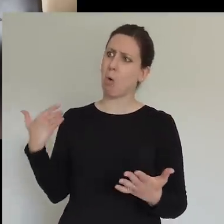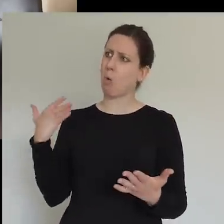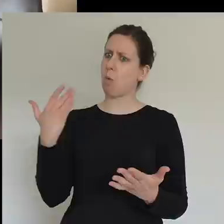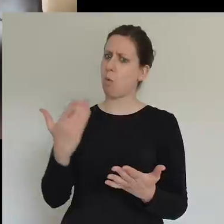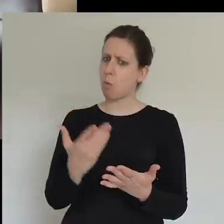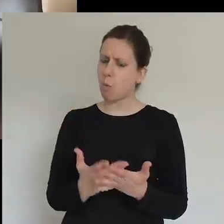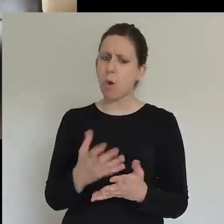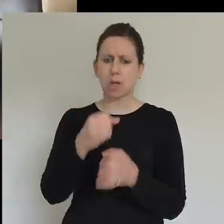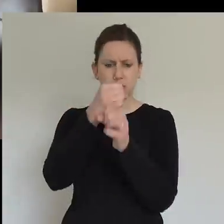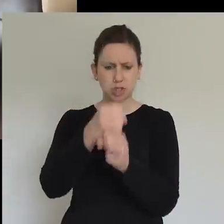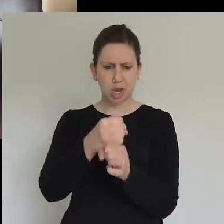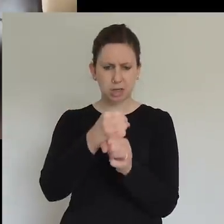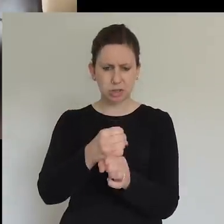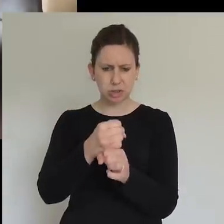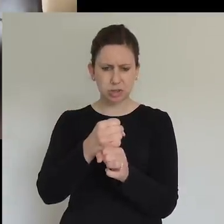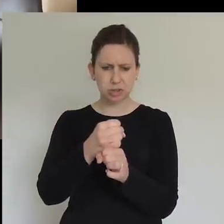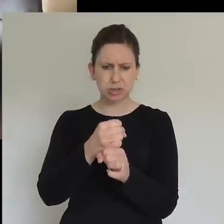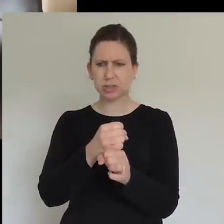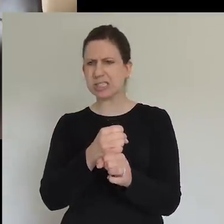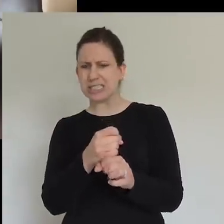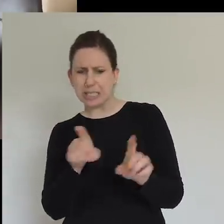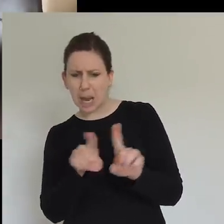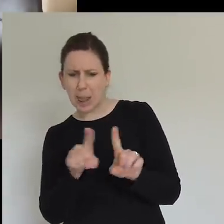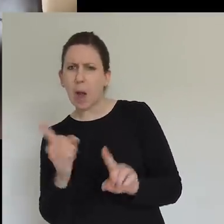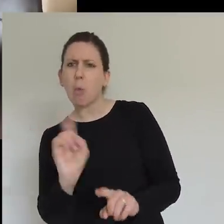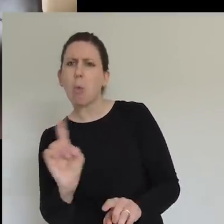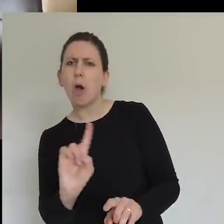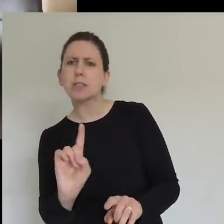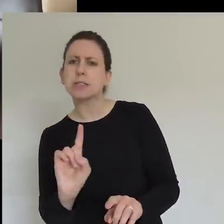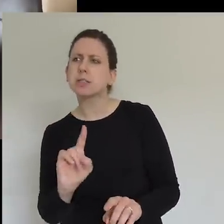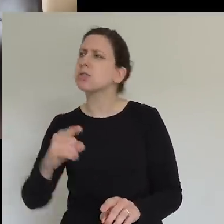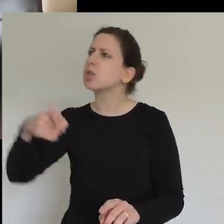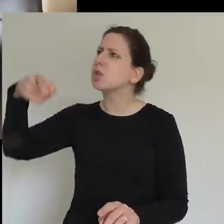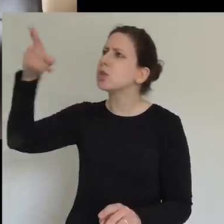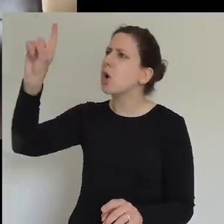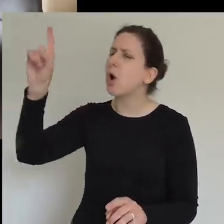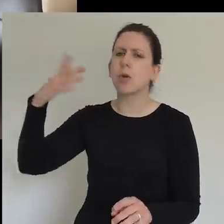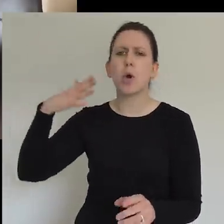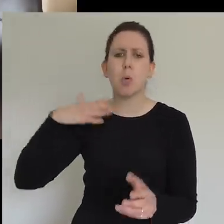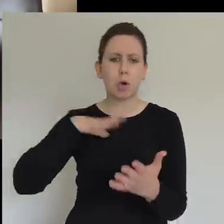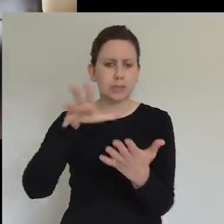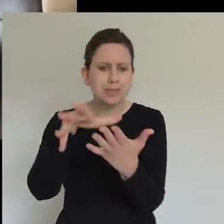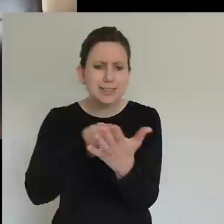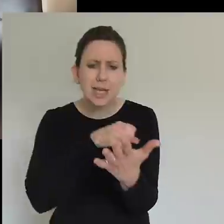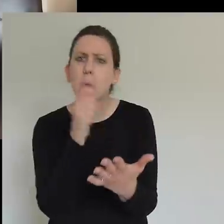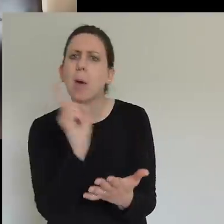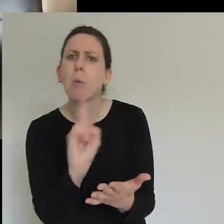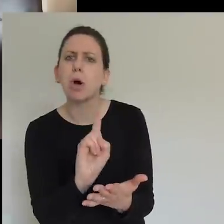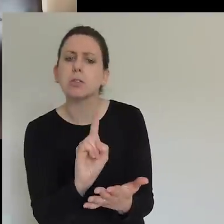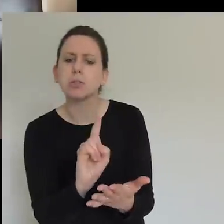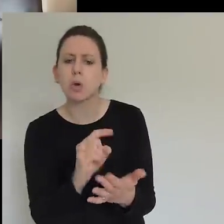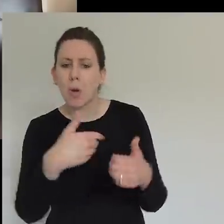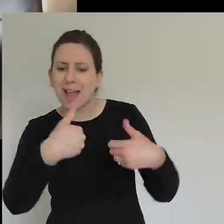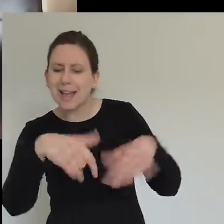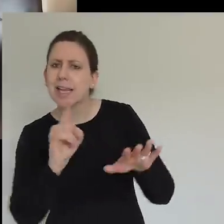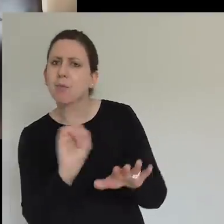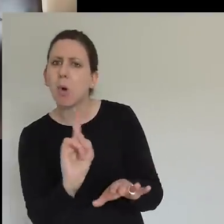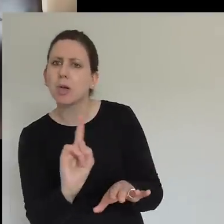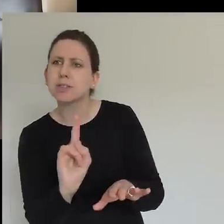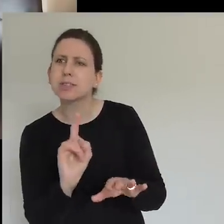this season, what needs to be left behind. Because this is the stuff that's important that Gav's just highlighted. This is the stuff of the early church that